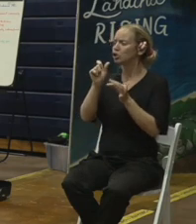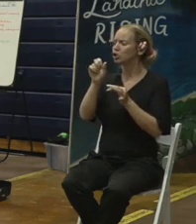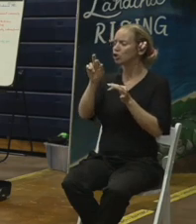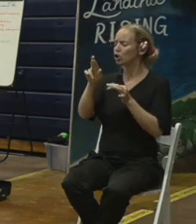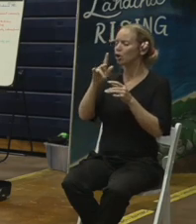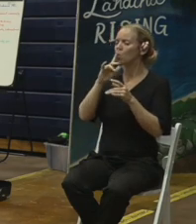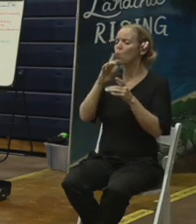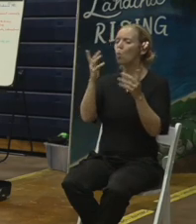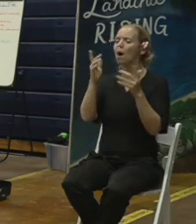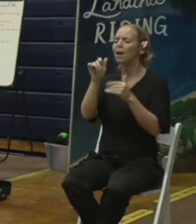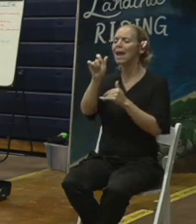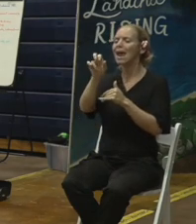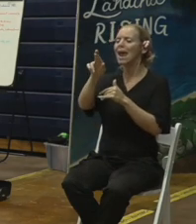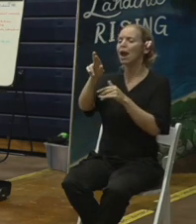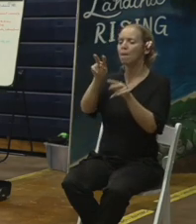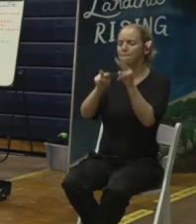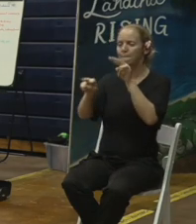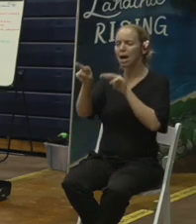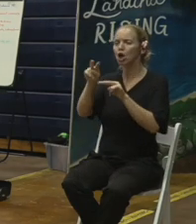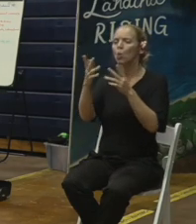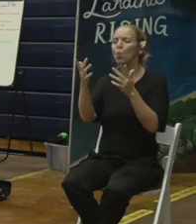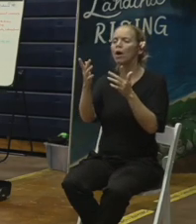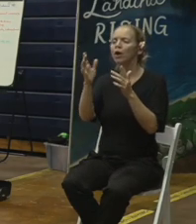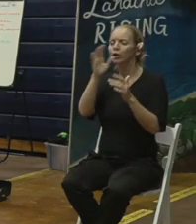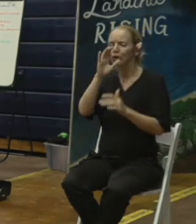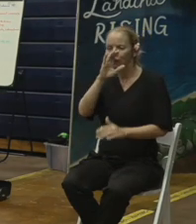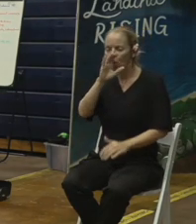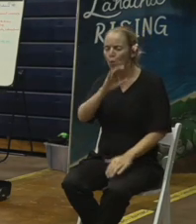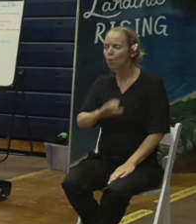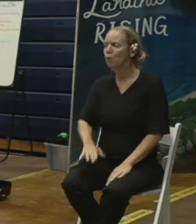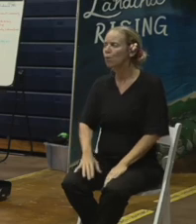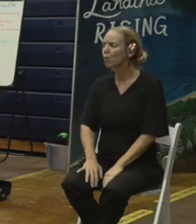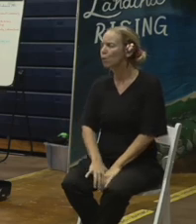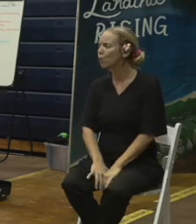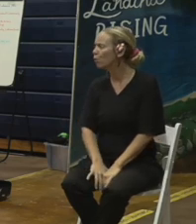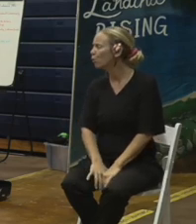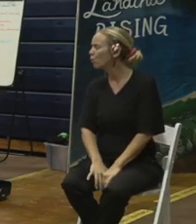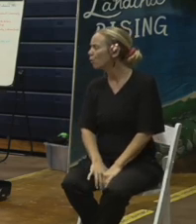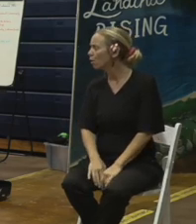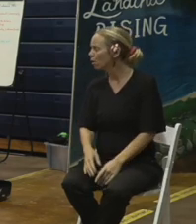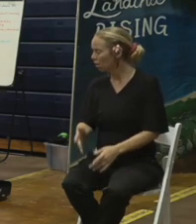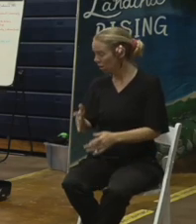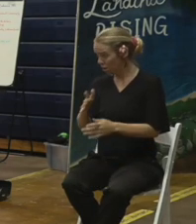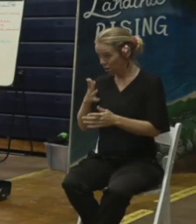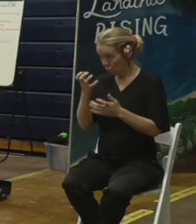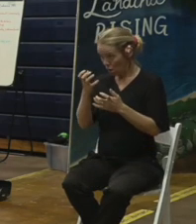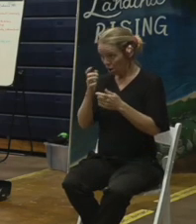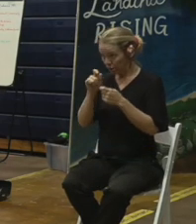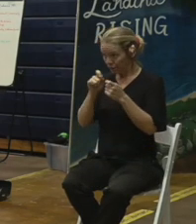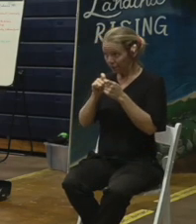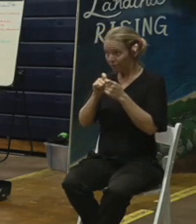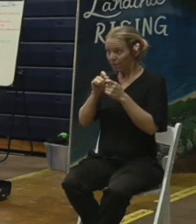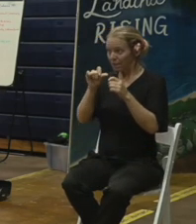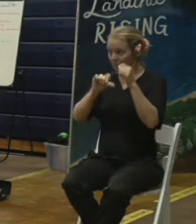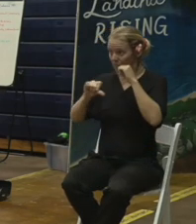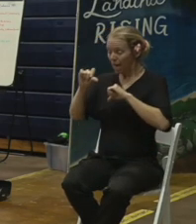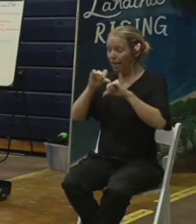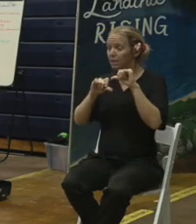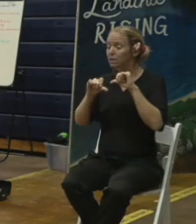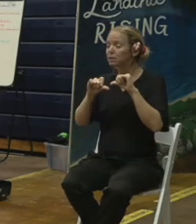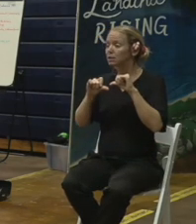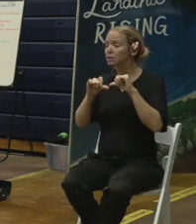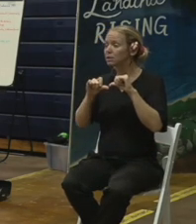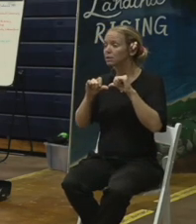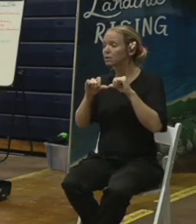to address probably afterwards if you want to get into the specific sciences of things but ultimately all of our air